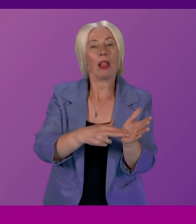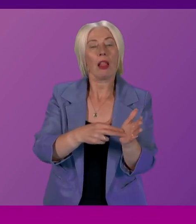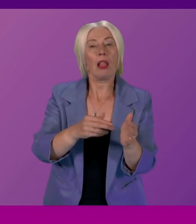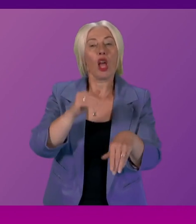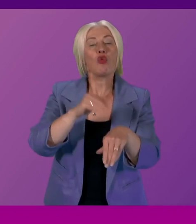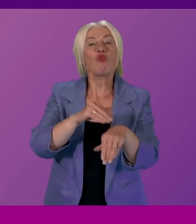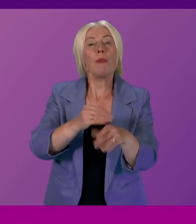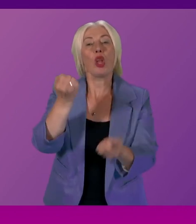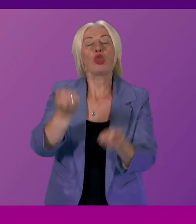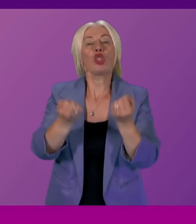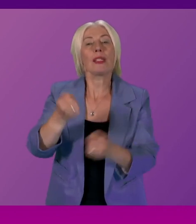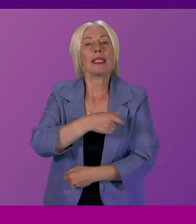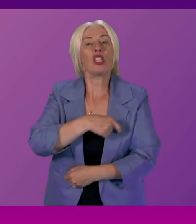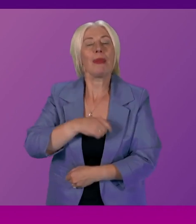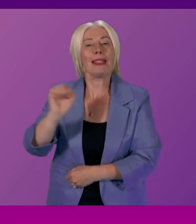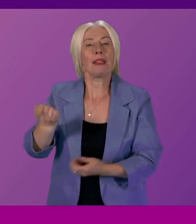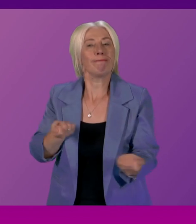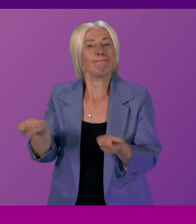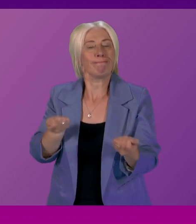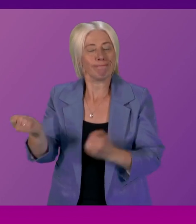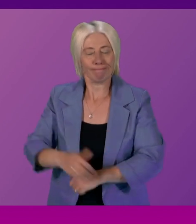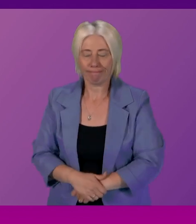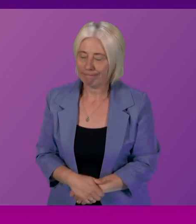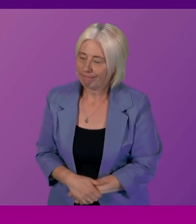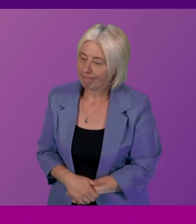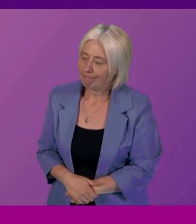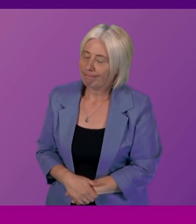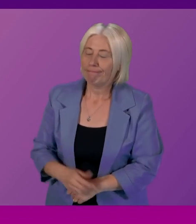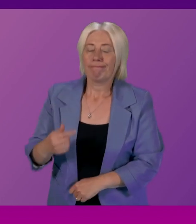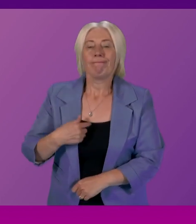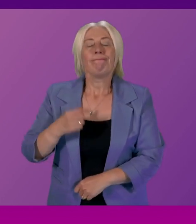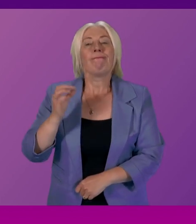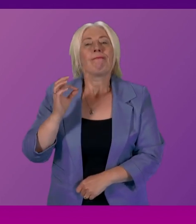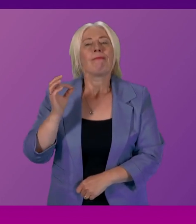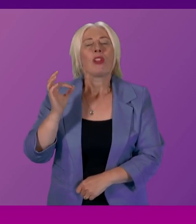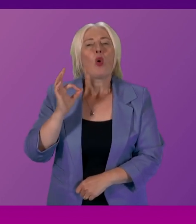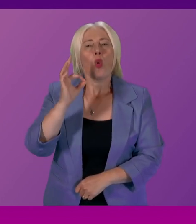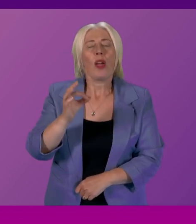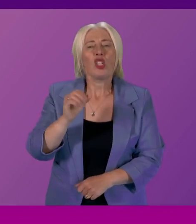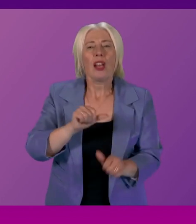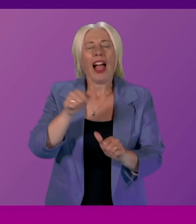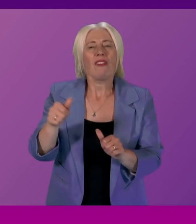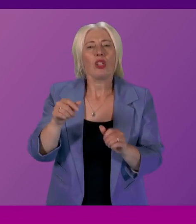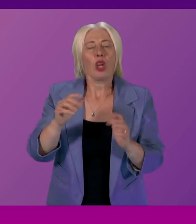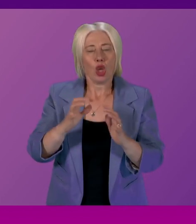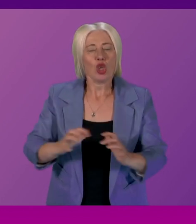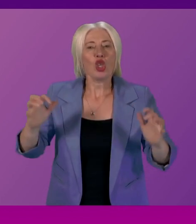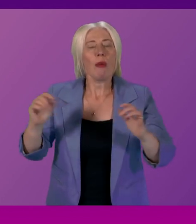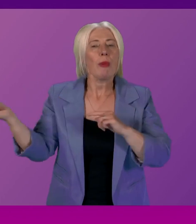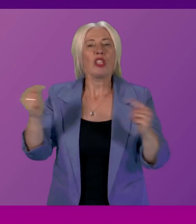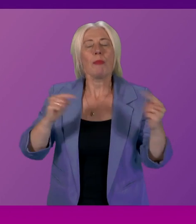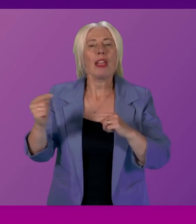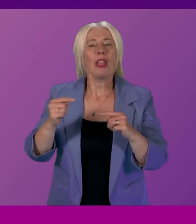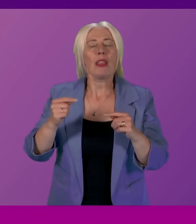committee Audrey Thanks very much convener and good afternoon first minister my question follows on from the chamber debate that the criminal justice